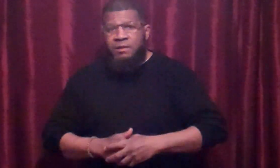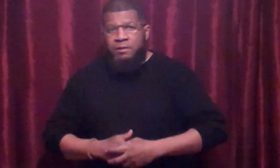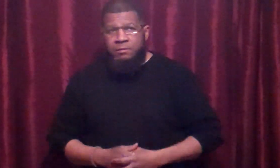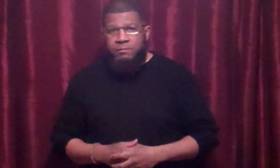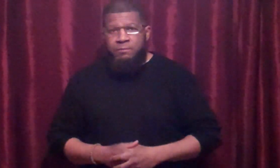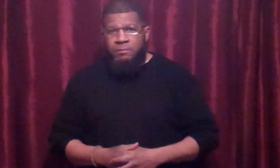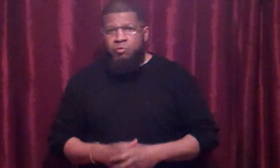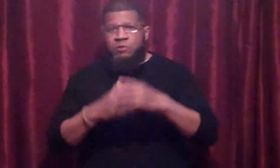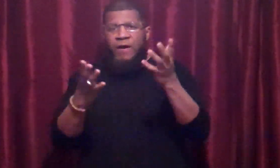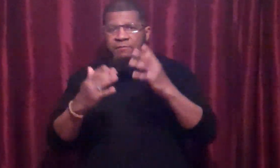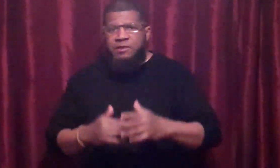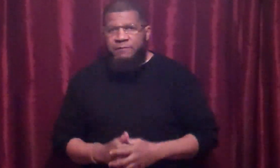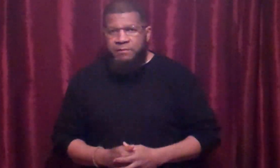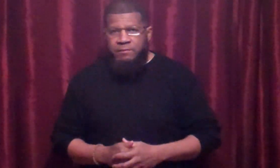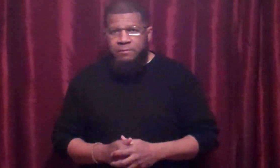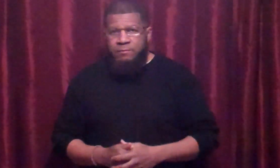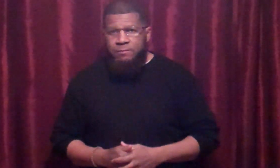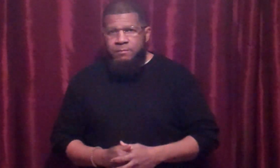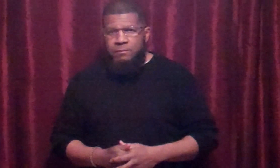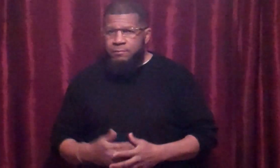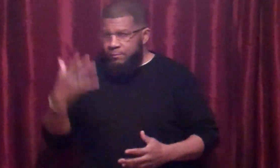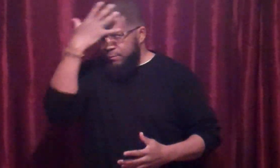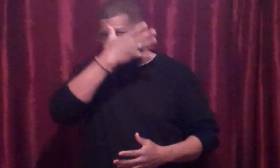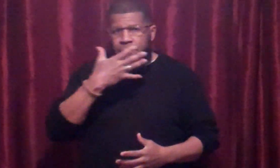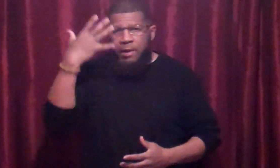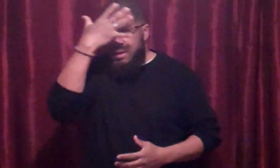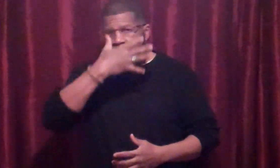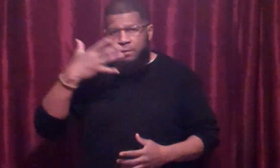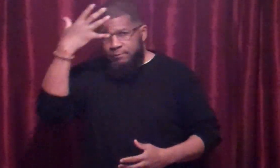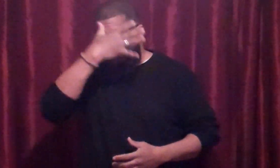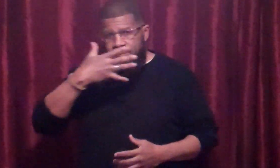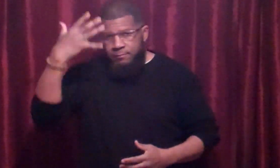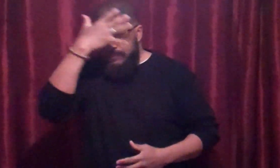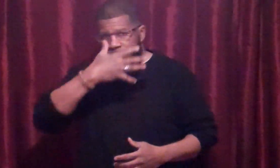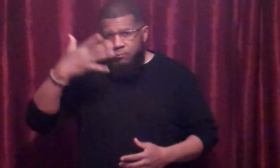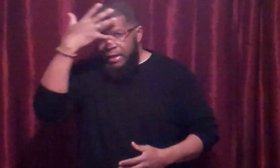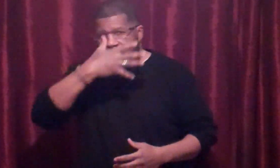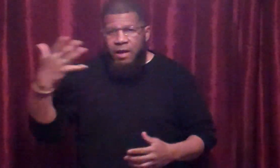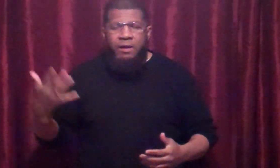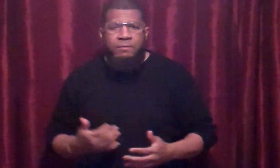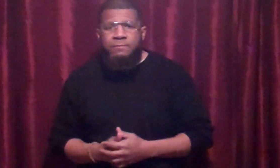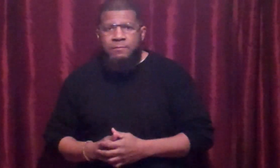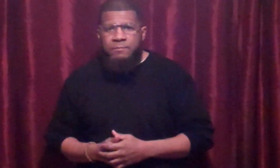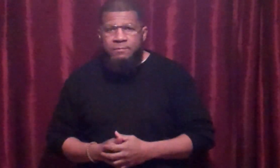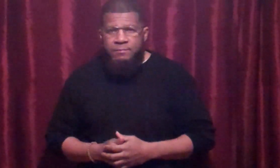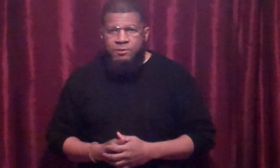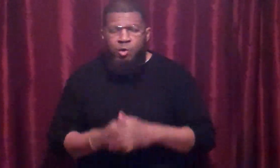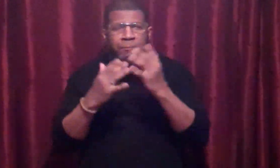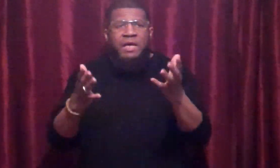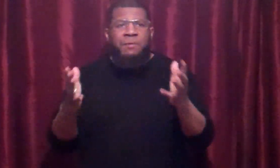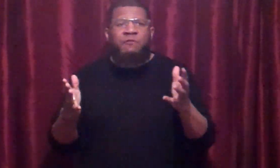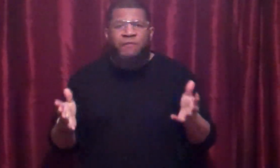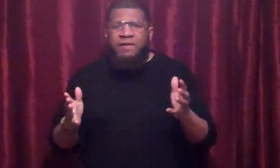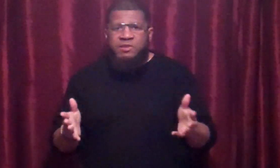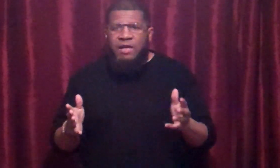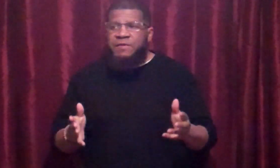who's 5'7"? Right here. Right here. So me being 5'7